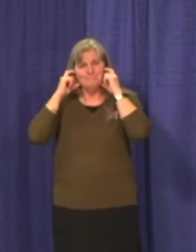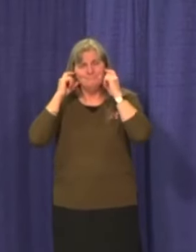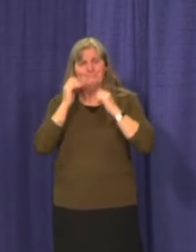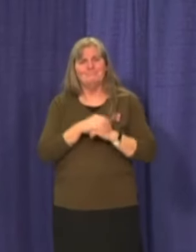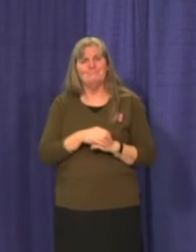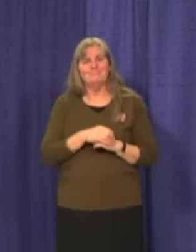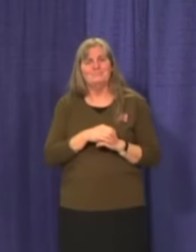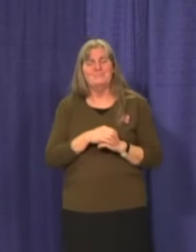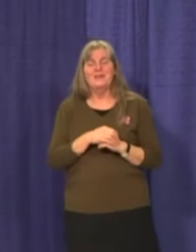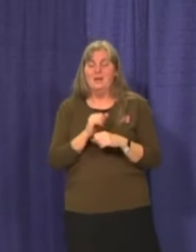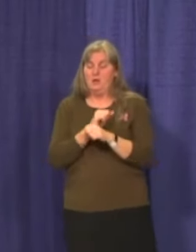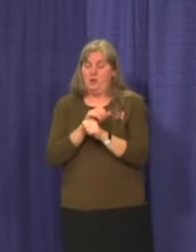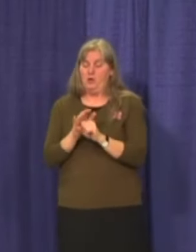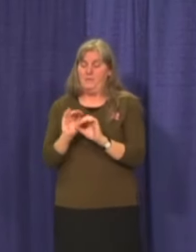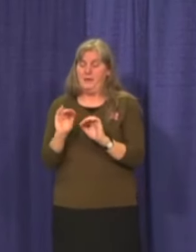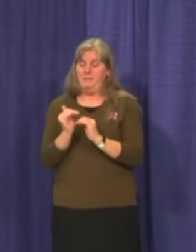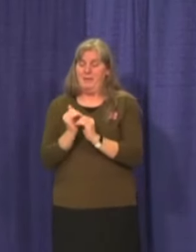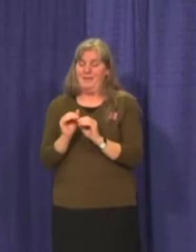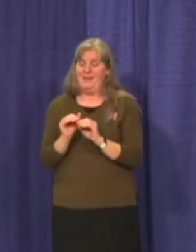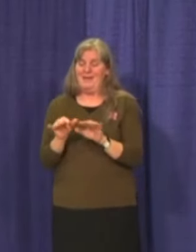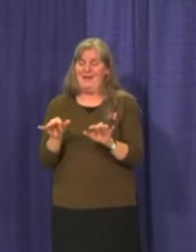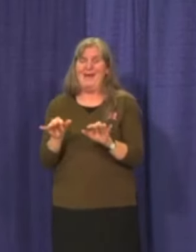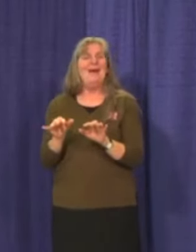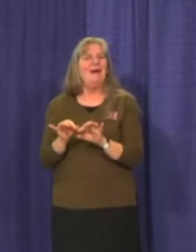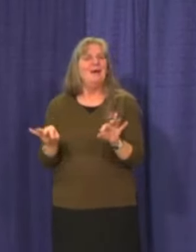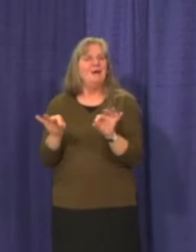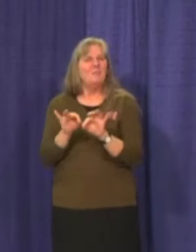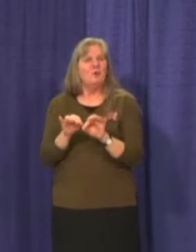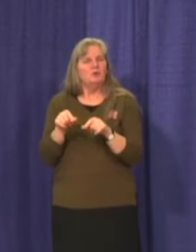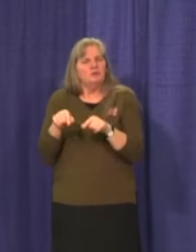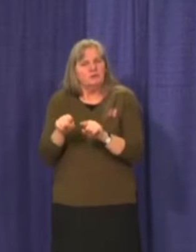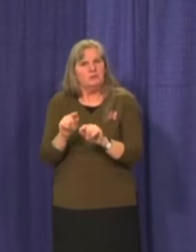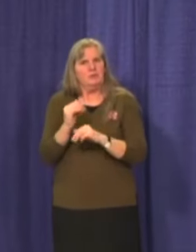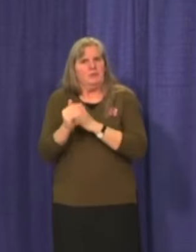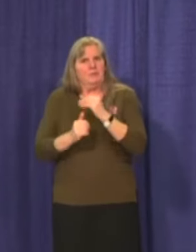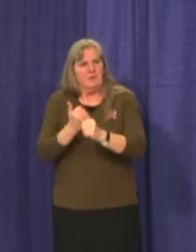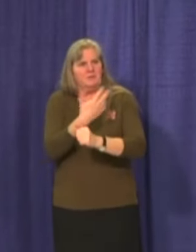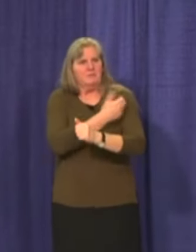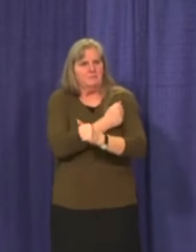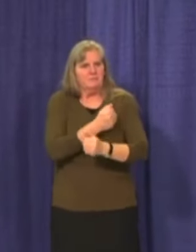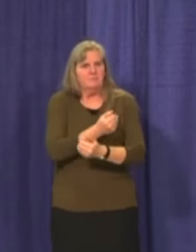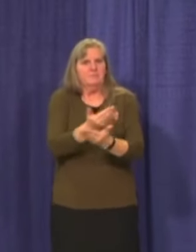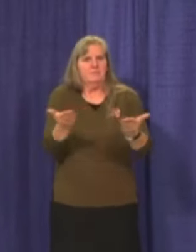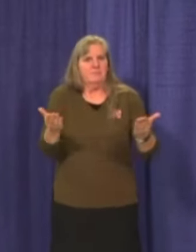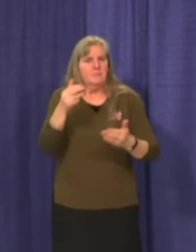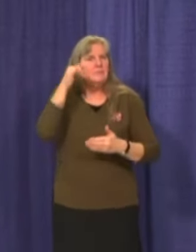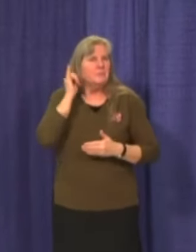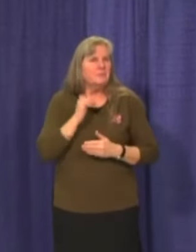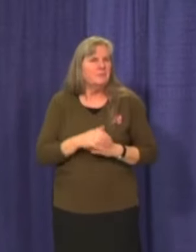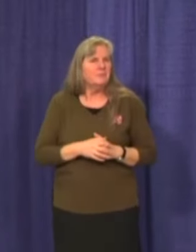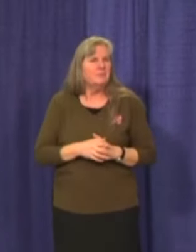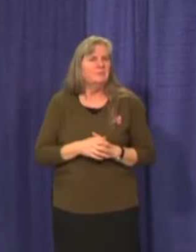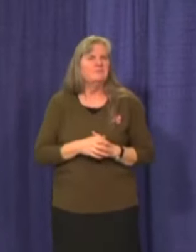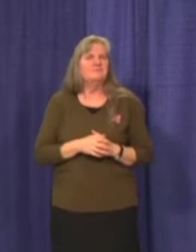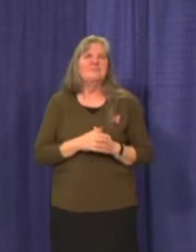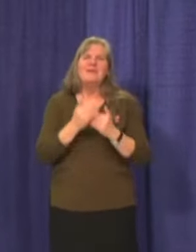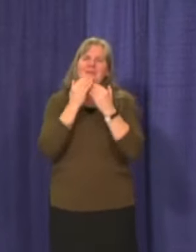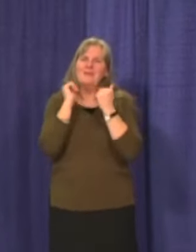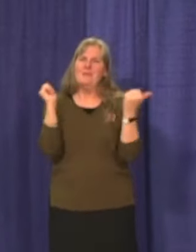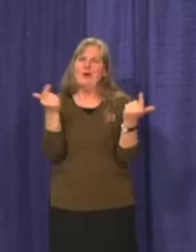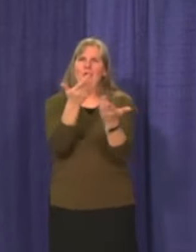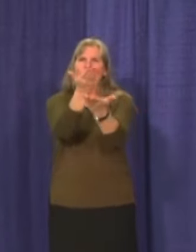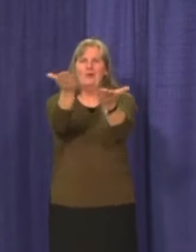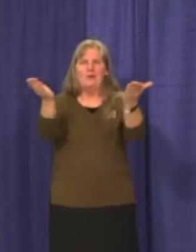Minimizing the spread of COVID is especially important as we continue to roll out the vaccine across the Yukon. Thank you to all